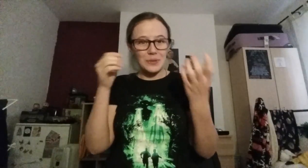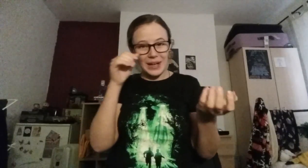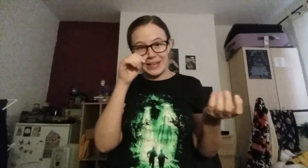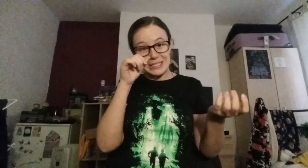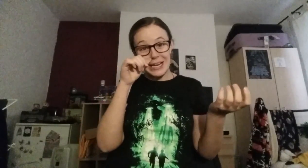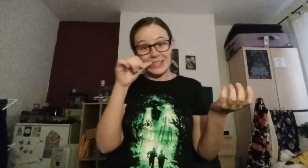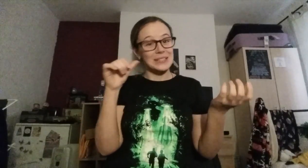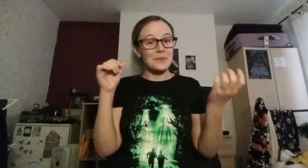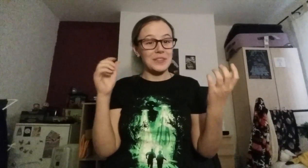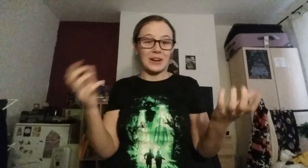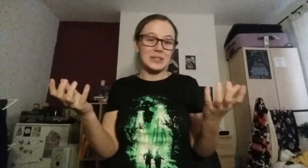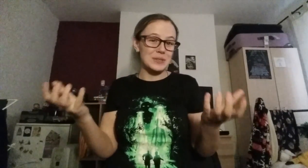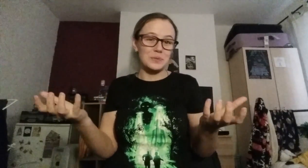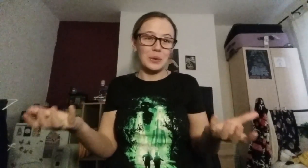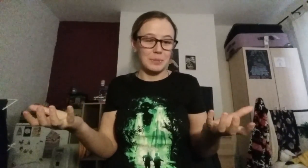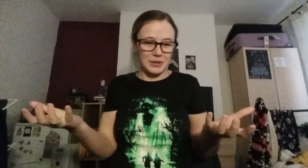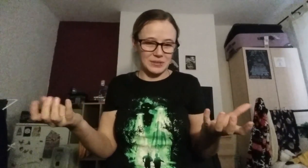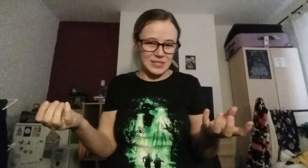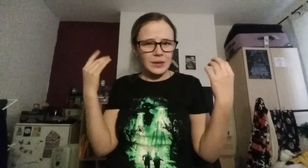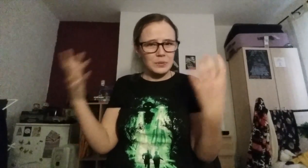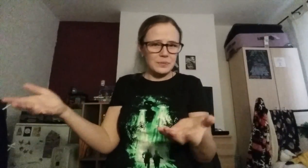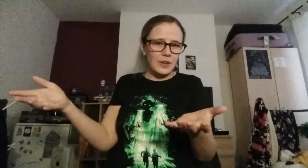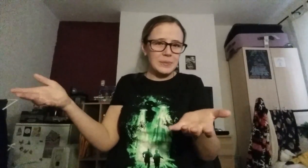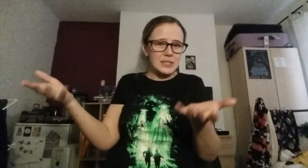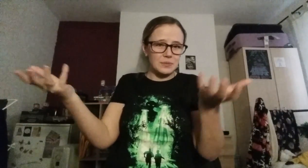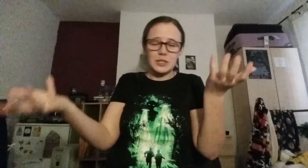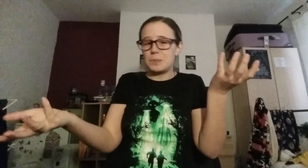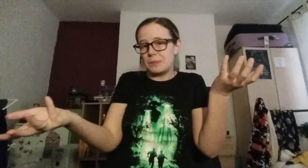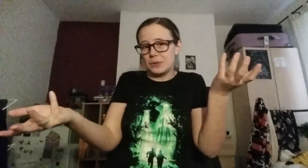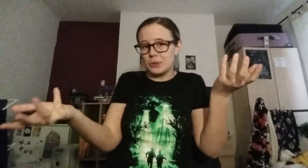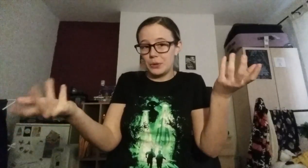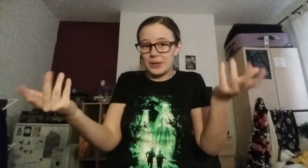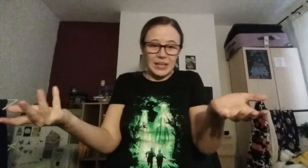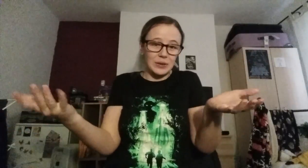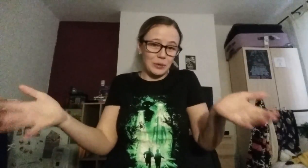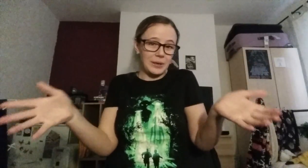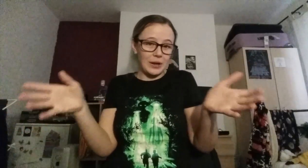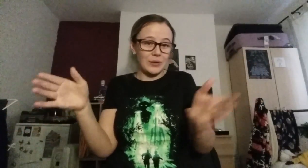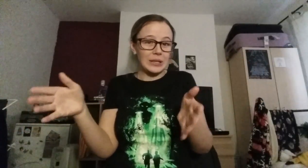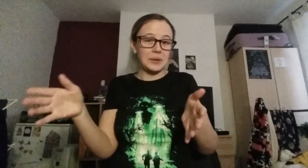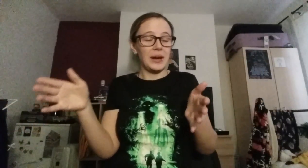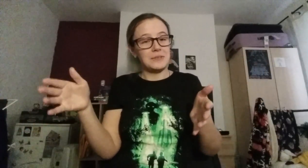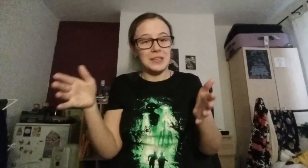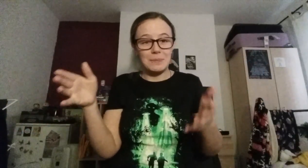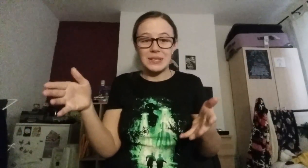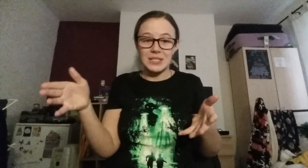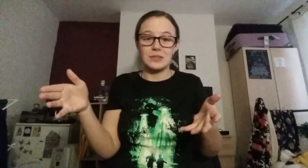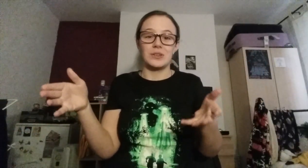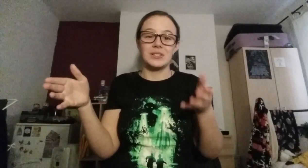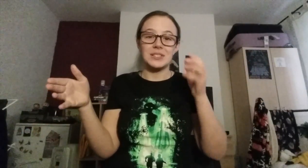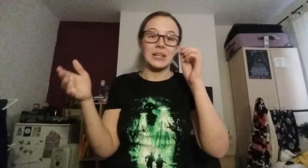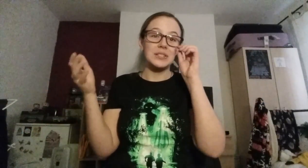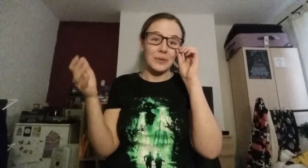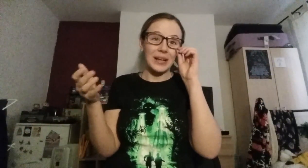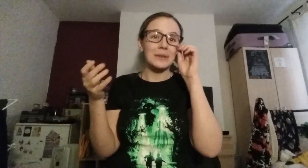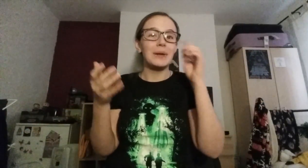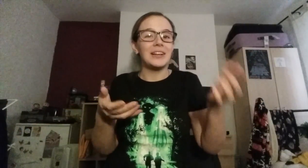donating tens of thousands of water bottles and famous rich people who, again, normally only look after their best interests are donating money